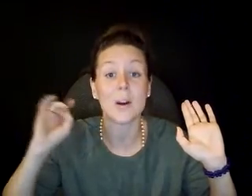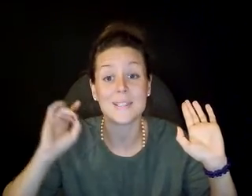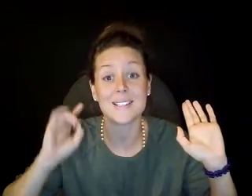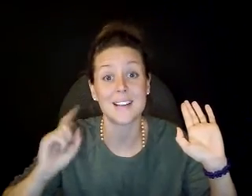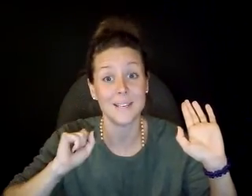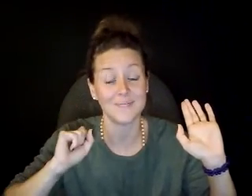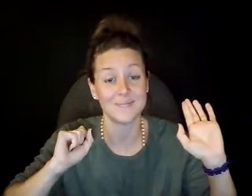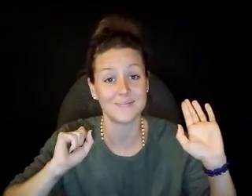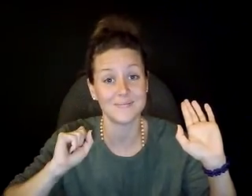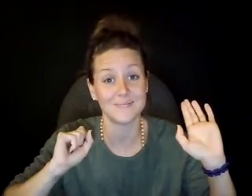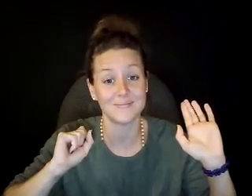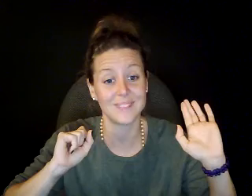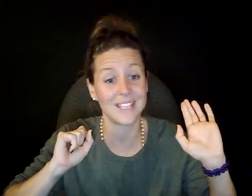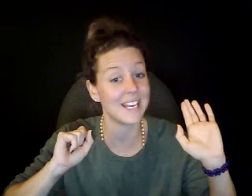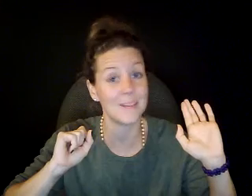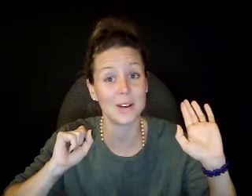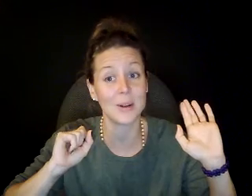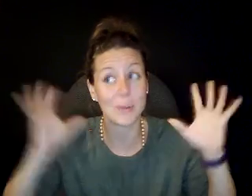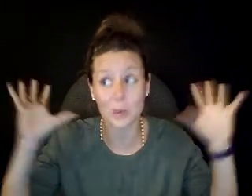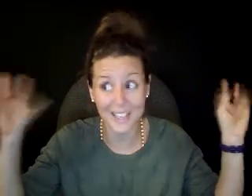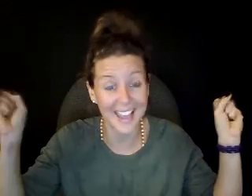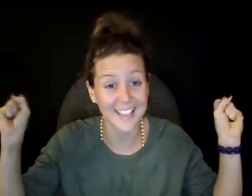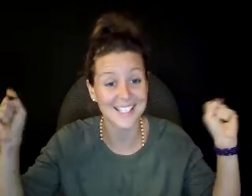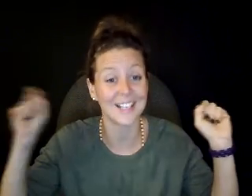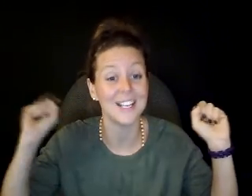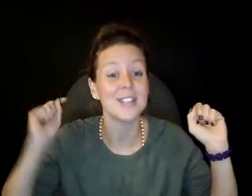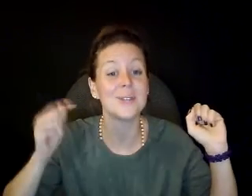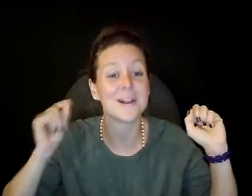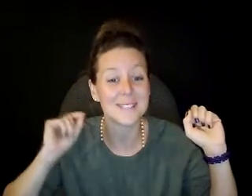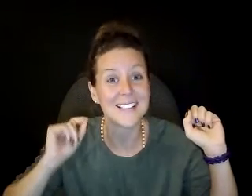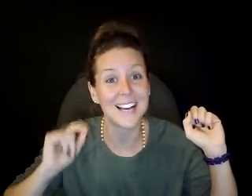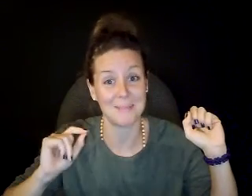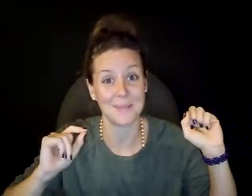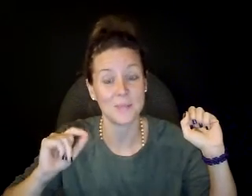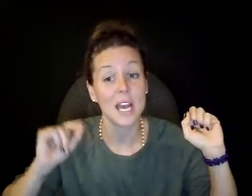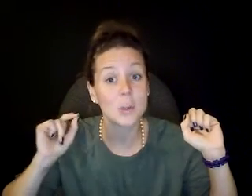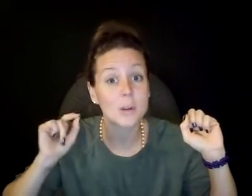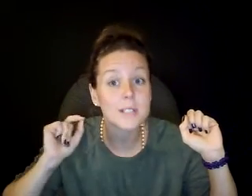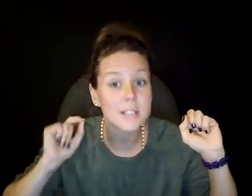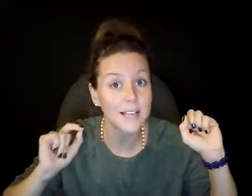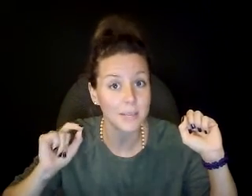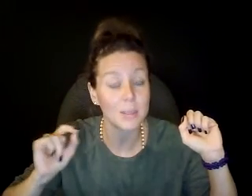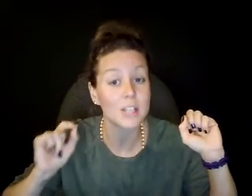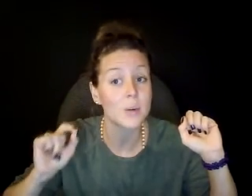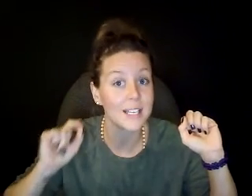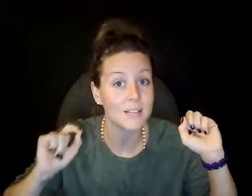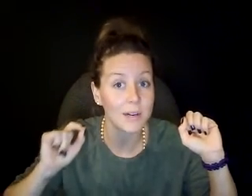are beside me. Again, I'm not alone. I'm holding hands here. You are beside me. And you are beside me because you are in my